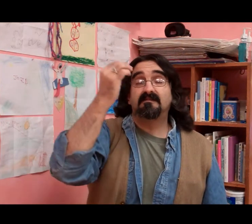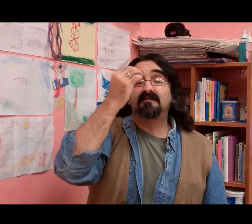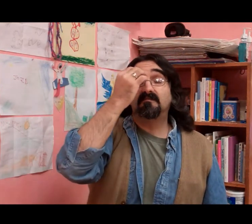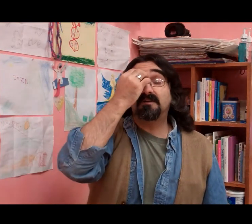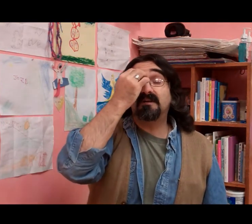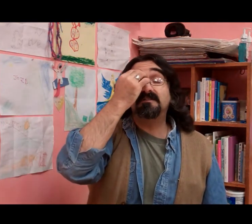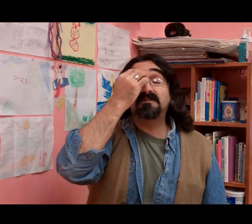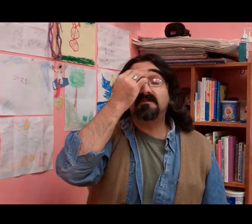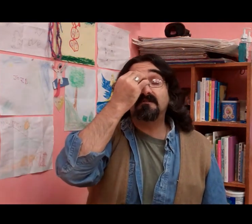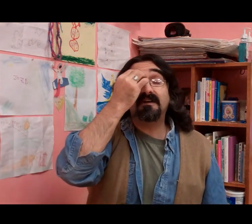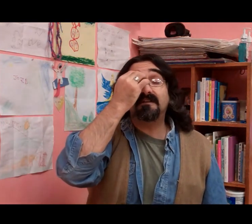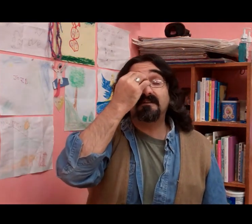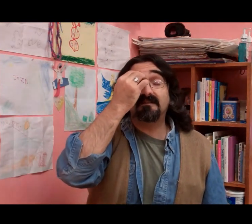Because it's the right thing.